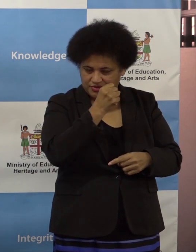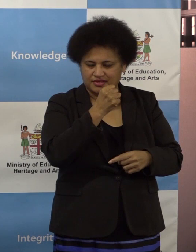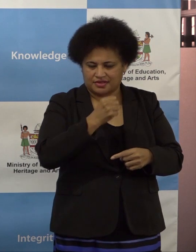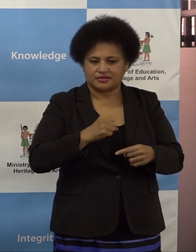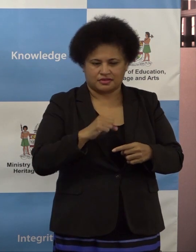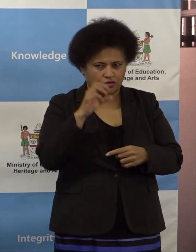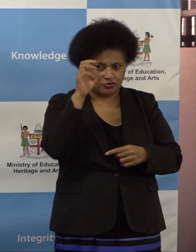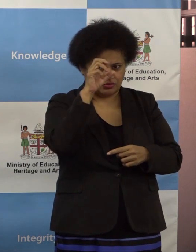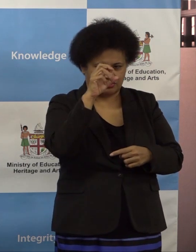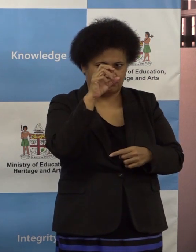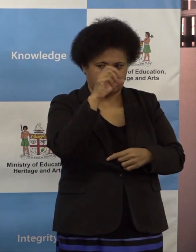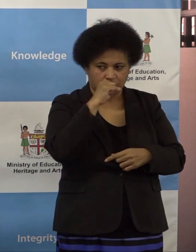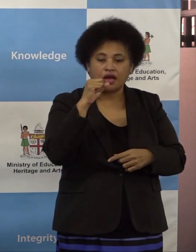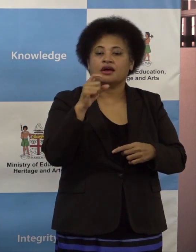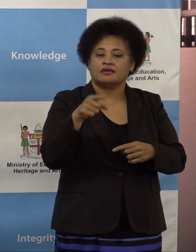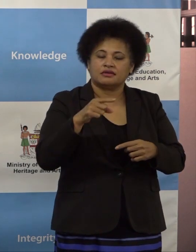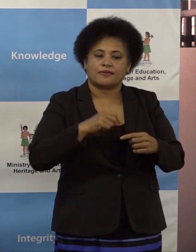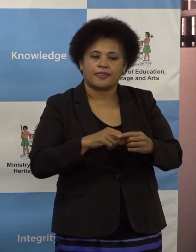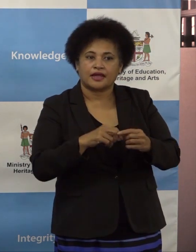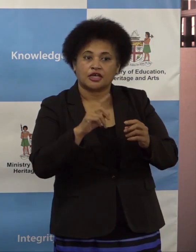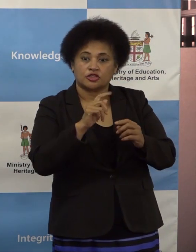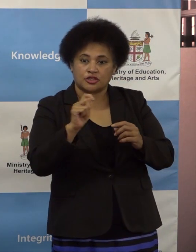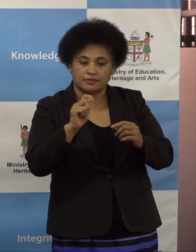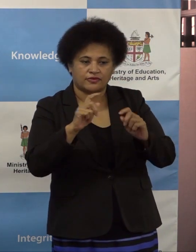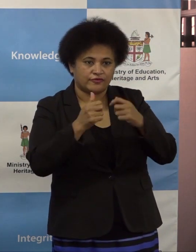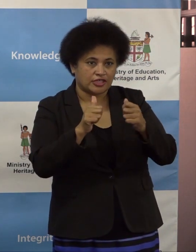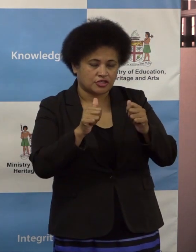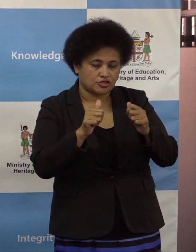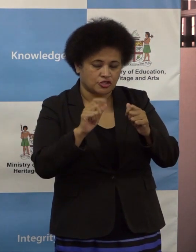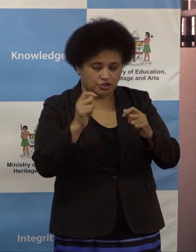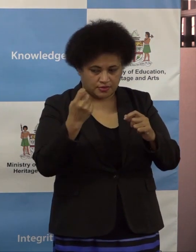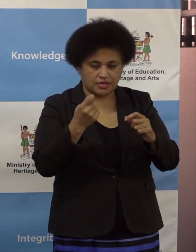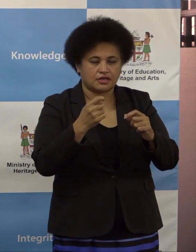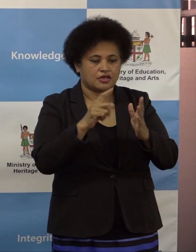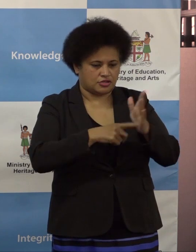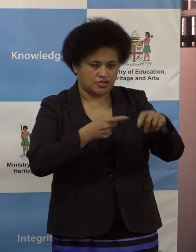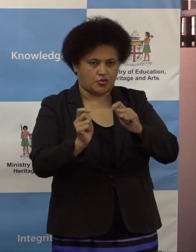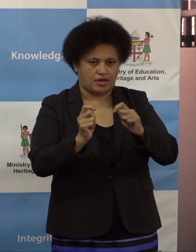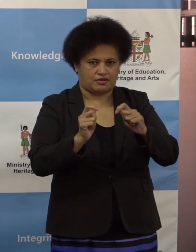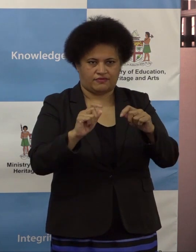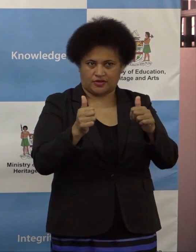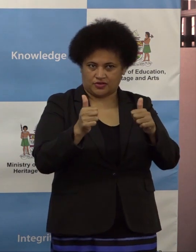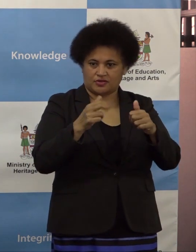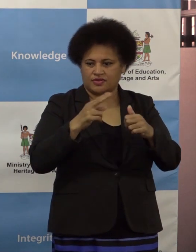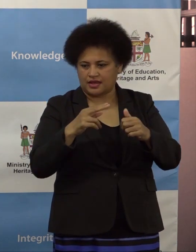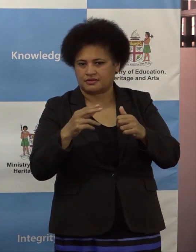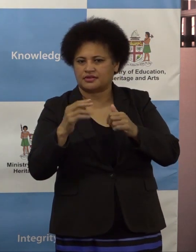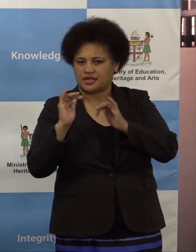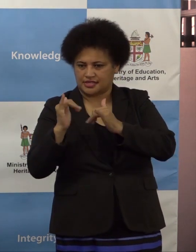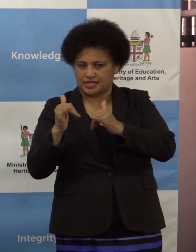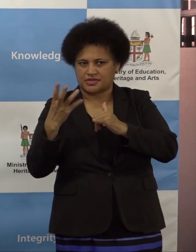term will finish in January and then followed by exams and examination results and so forth.